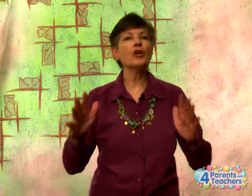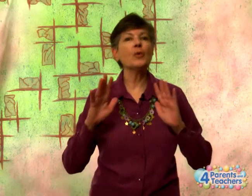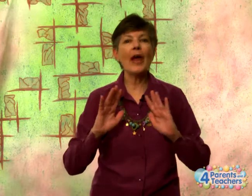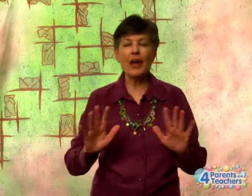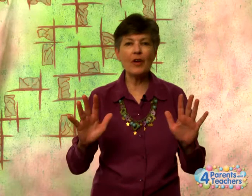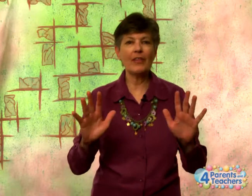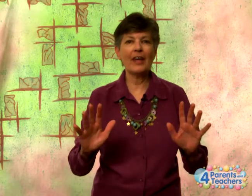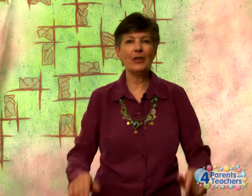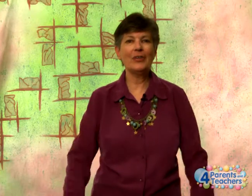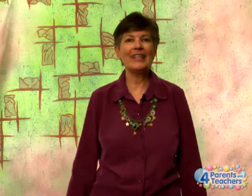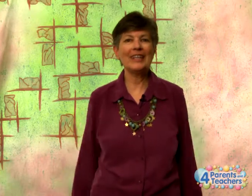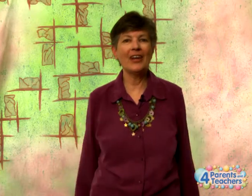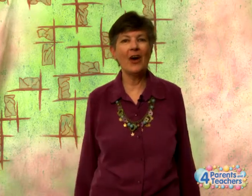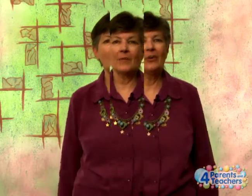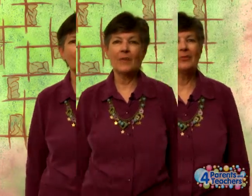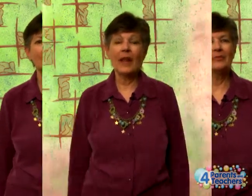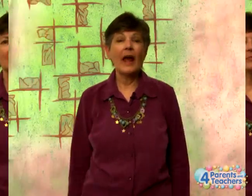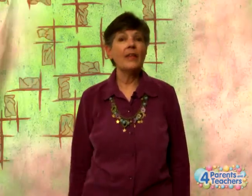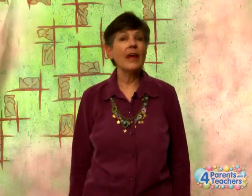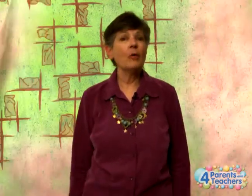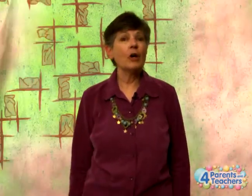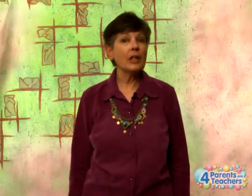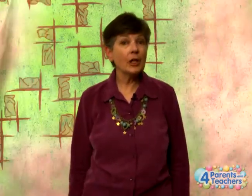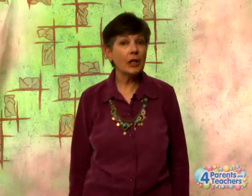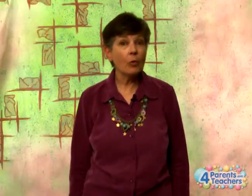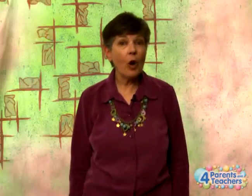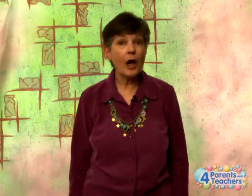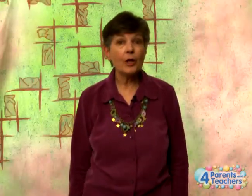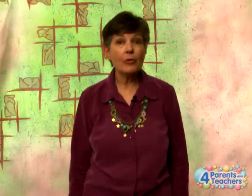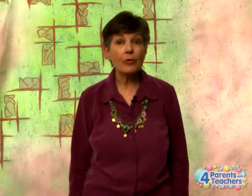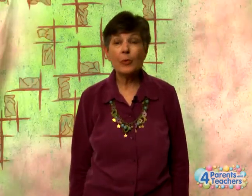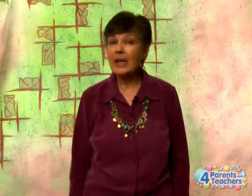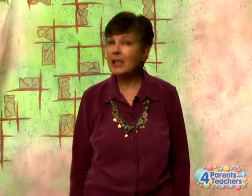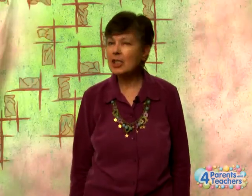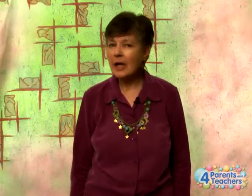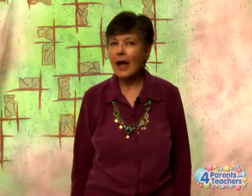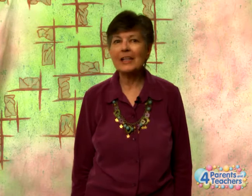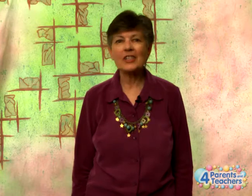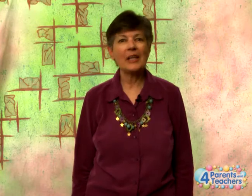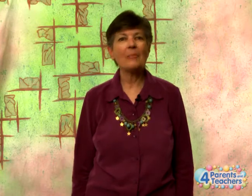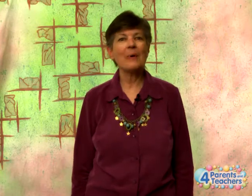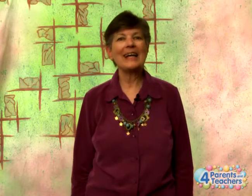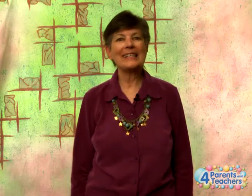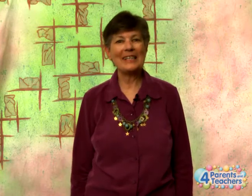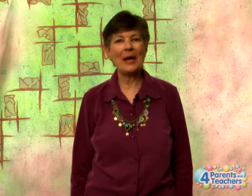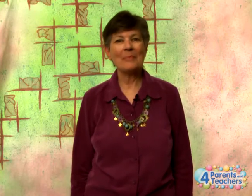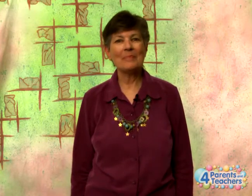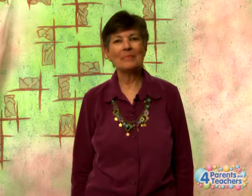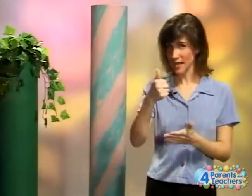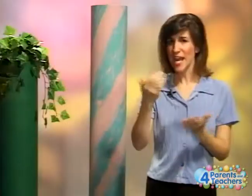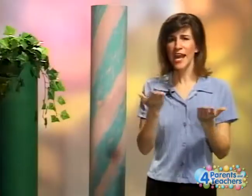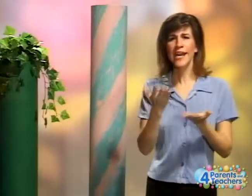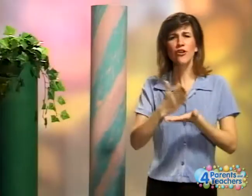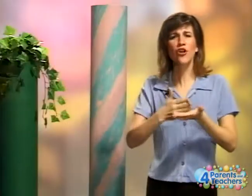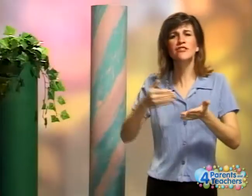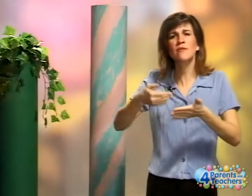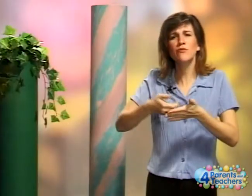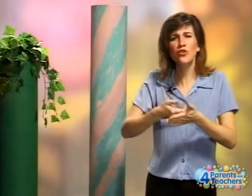you everything you need to know. They will clearly walk you through each sign step by step. Here are some new